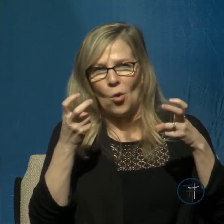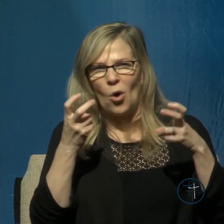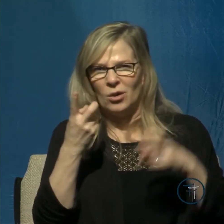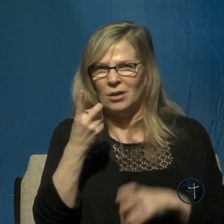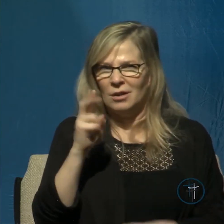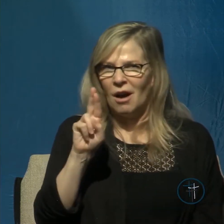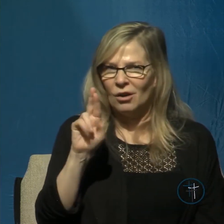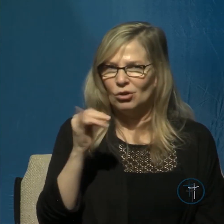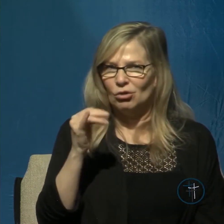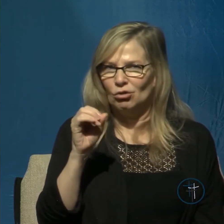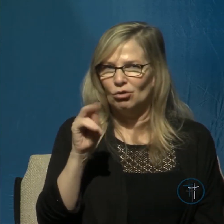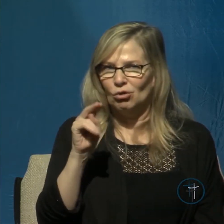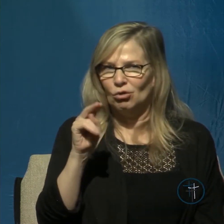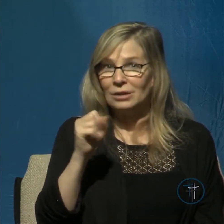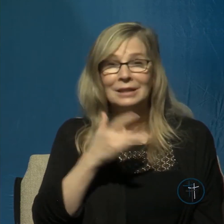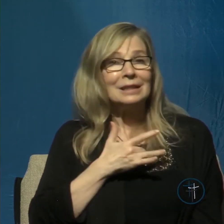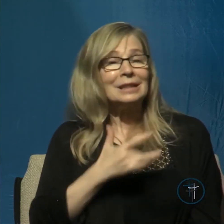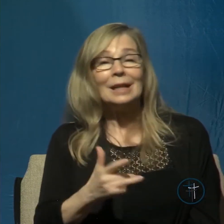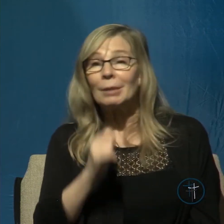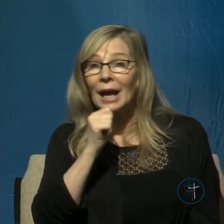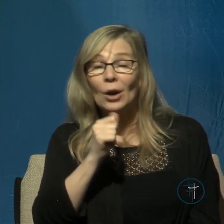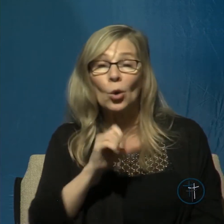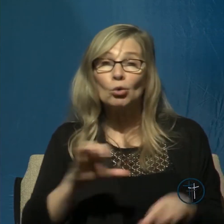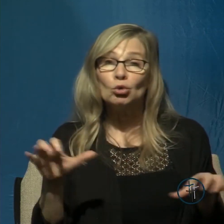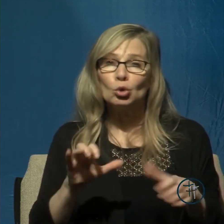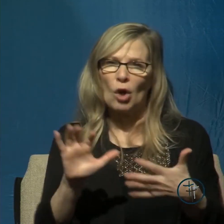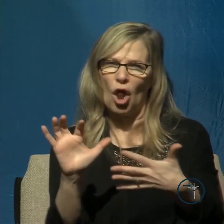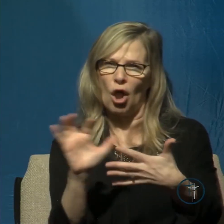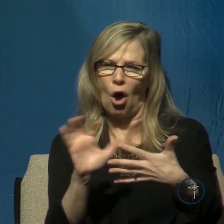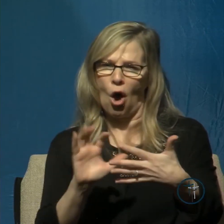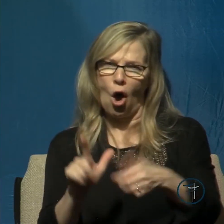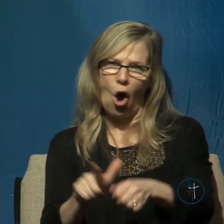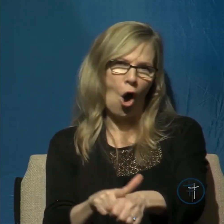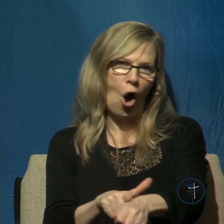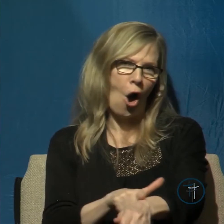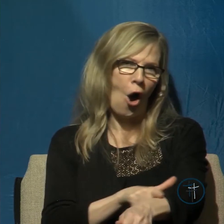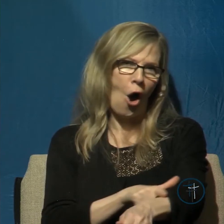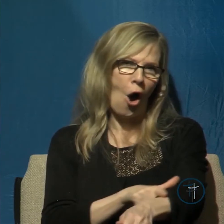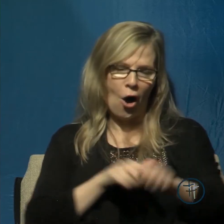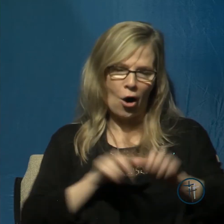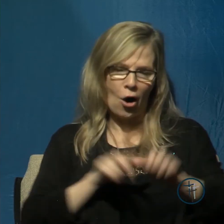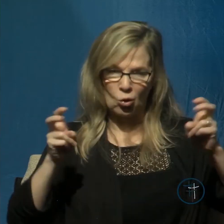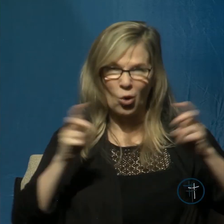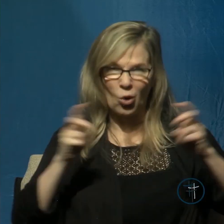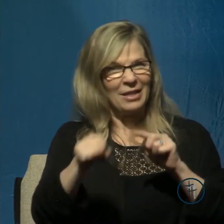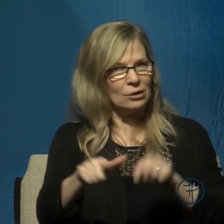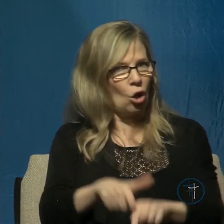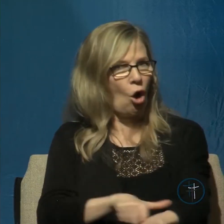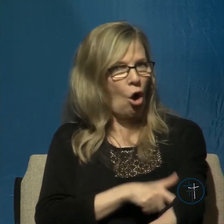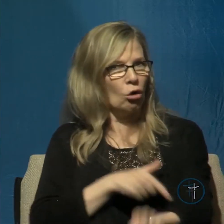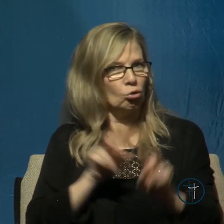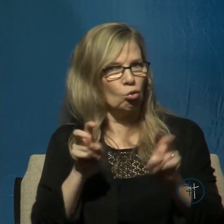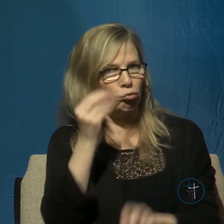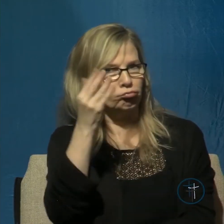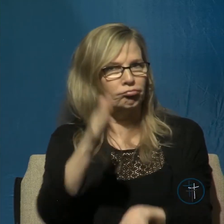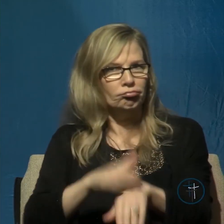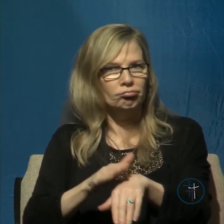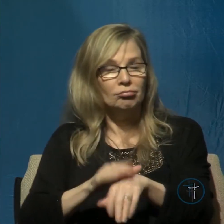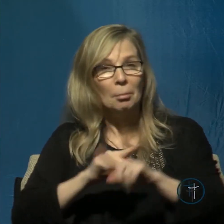said I don't usually do long quotes I try not to do anything it's too lengthy this is a lengthy quote but it's well worth listening